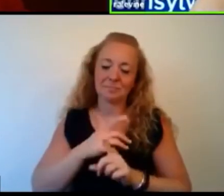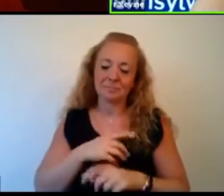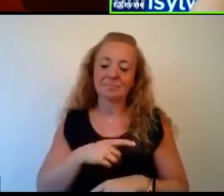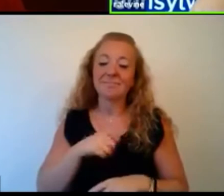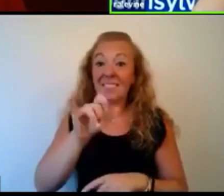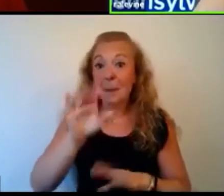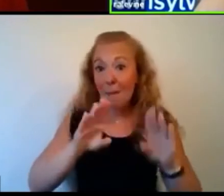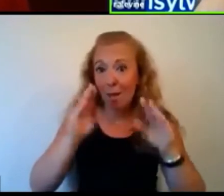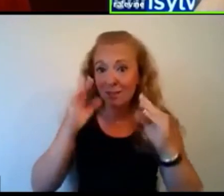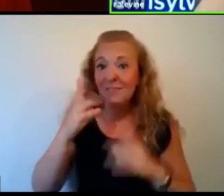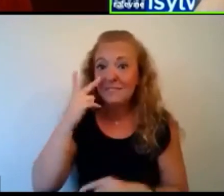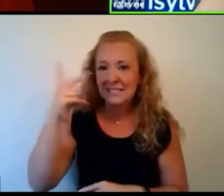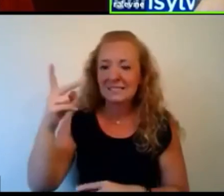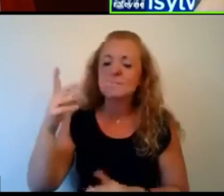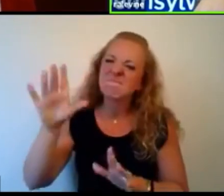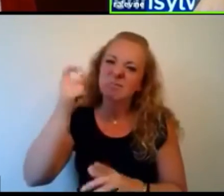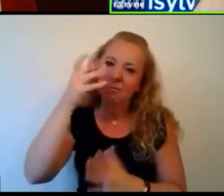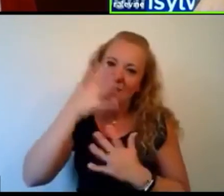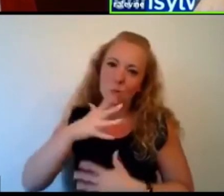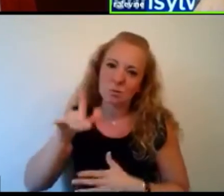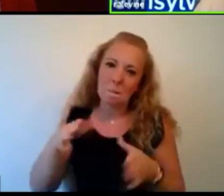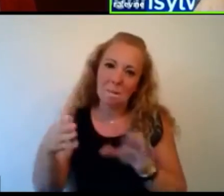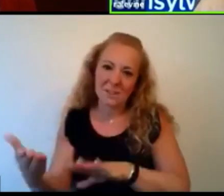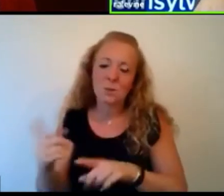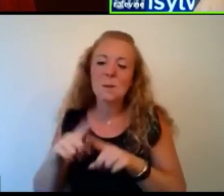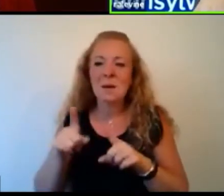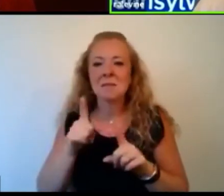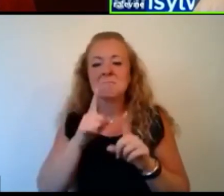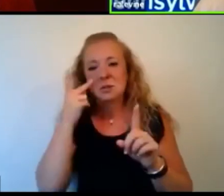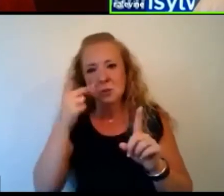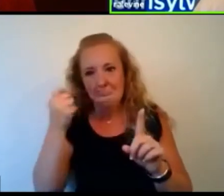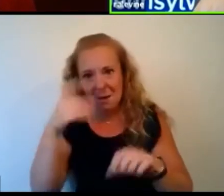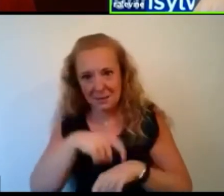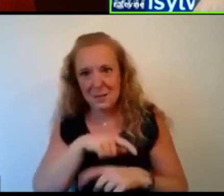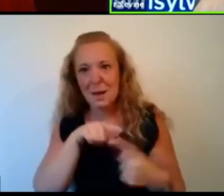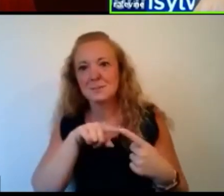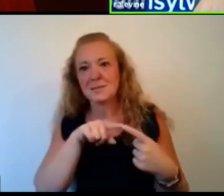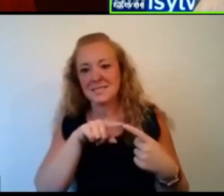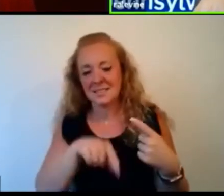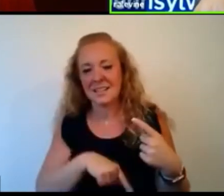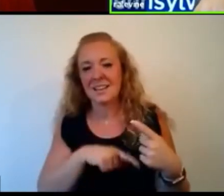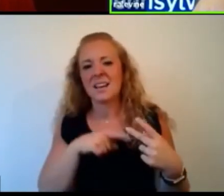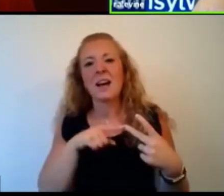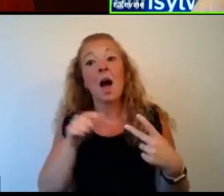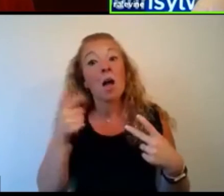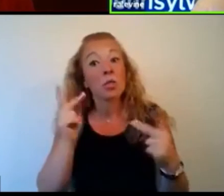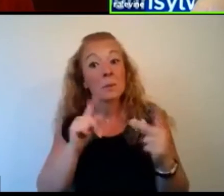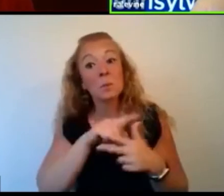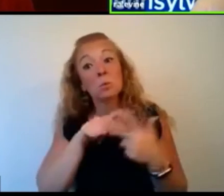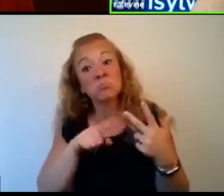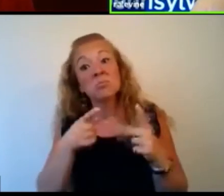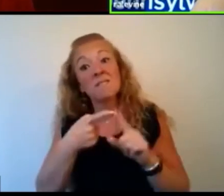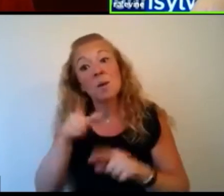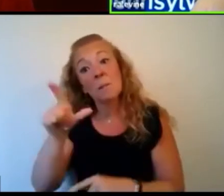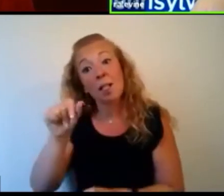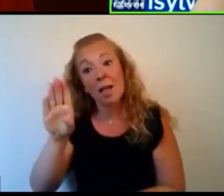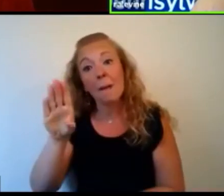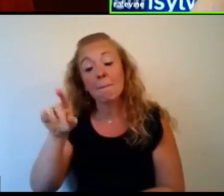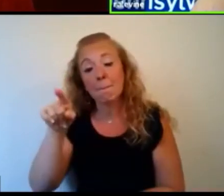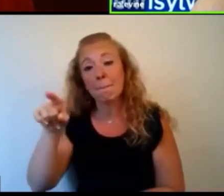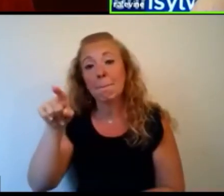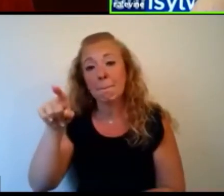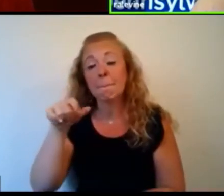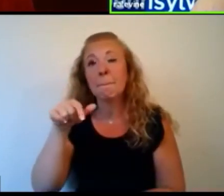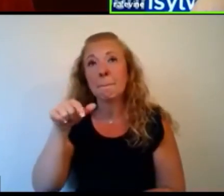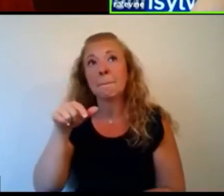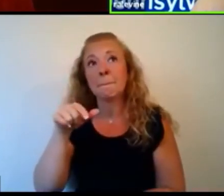times afterwards. He's since passed, but, um, but my biology teacher, um, the, several of the people at the lab, uh, that, that, um,